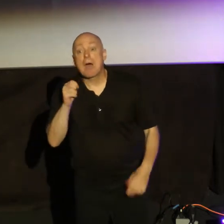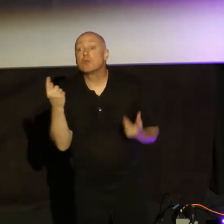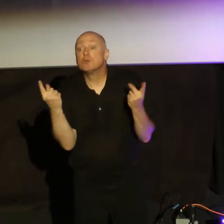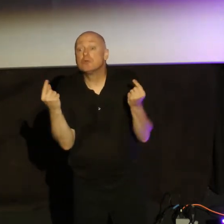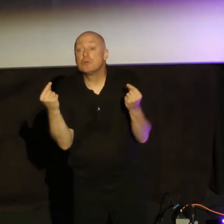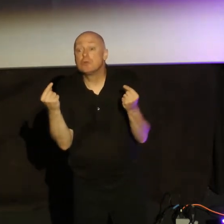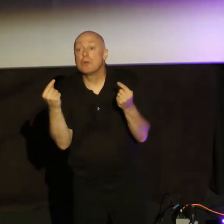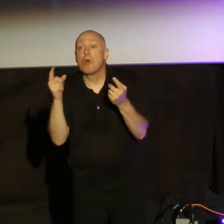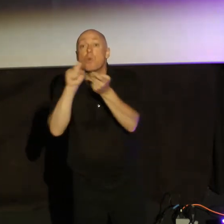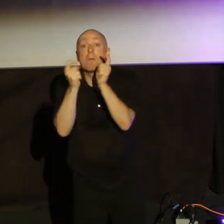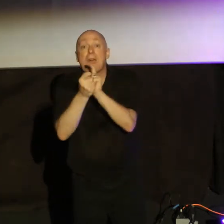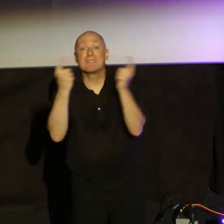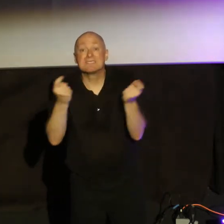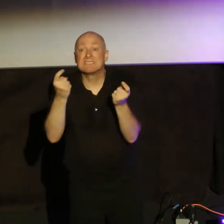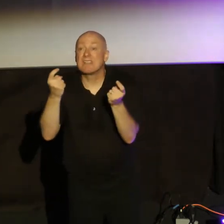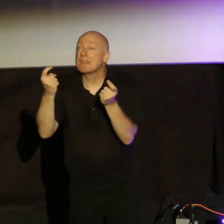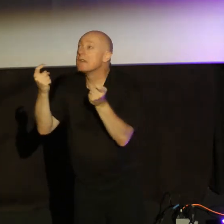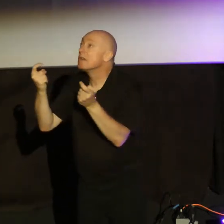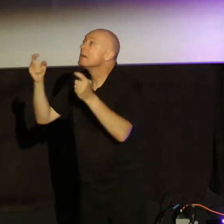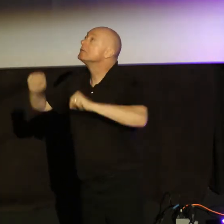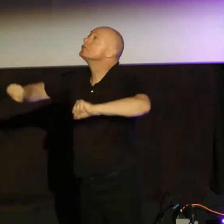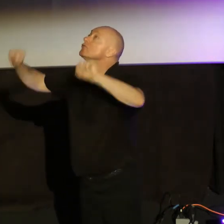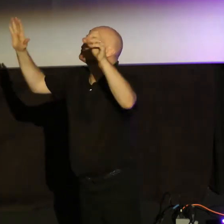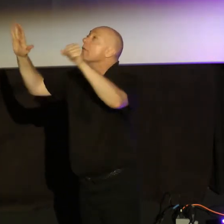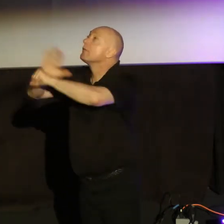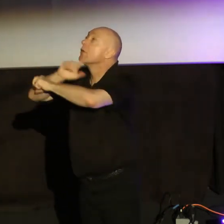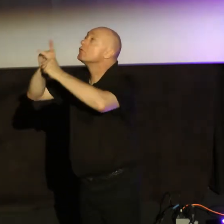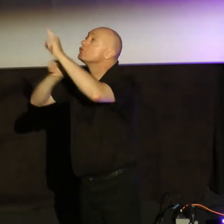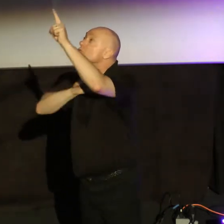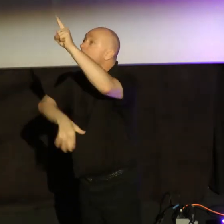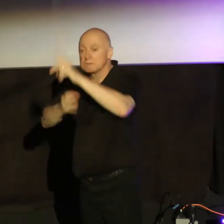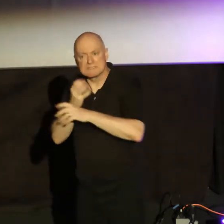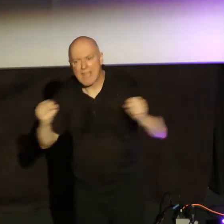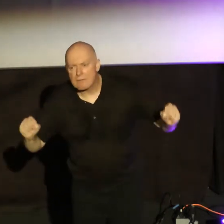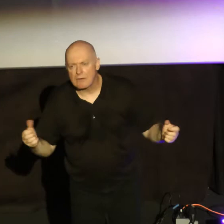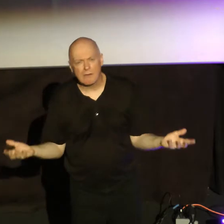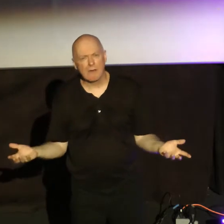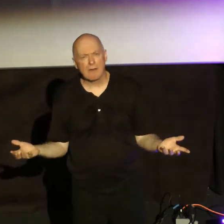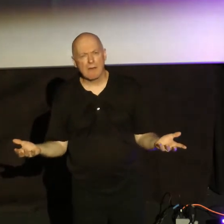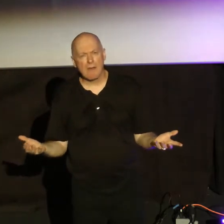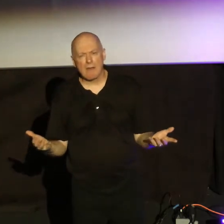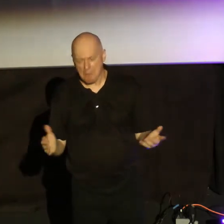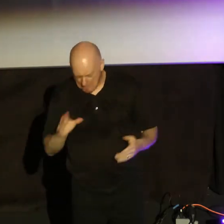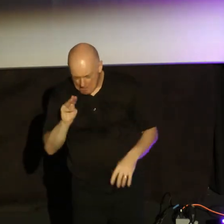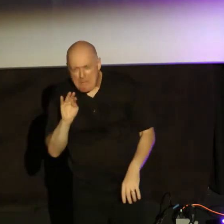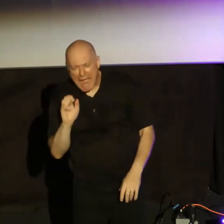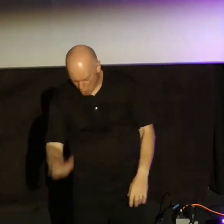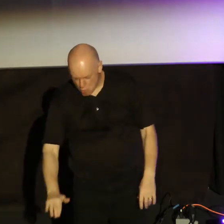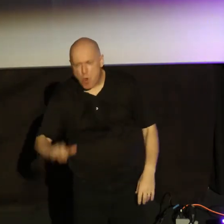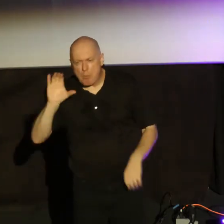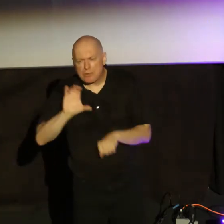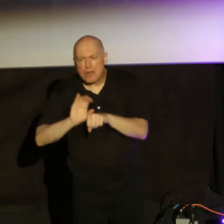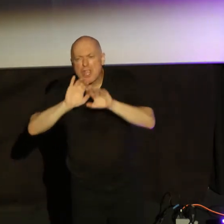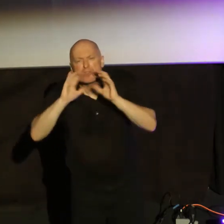trusts in Christ and gives his heart to the Lord and is saved. How is it that Mike grew up in the church his whole life?